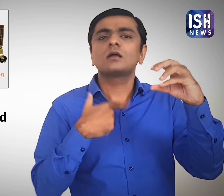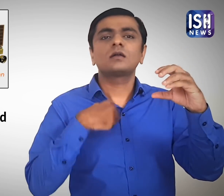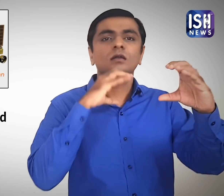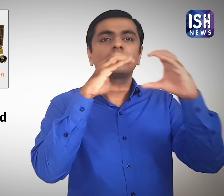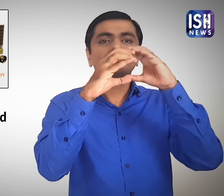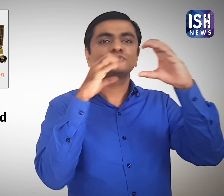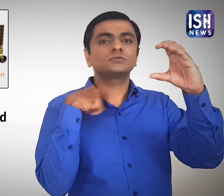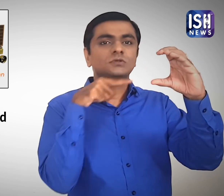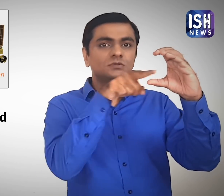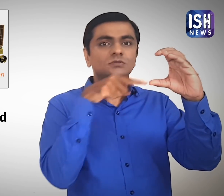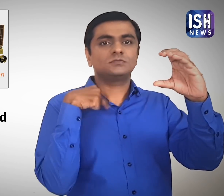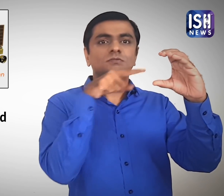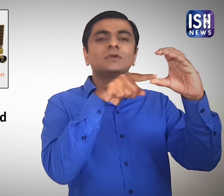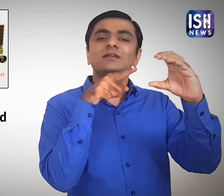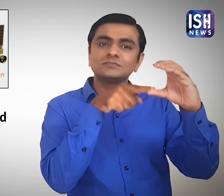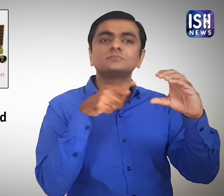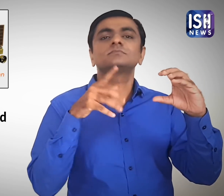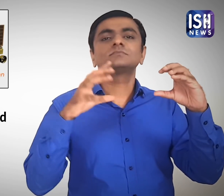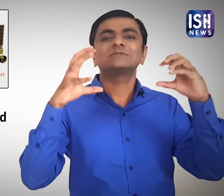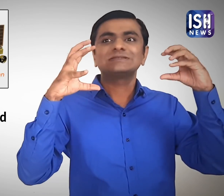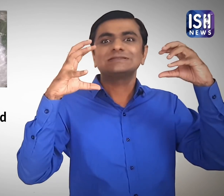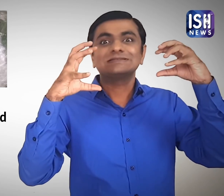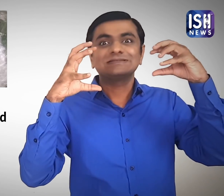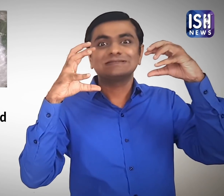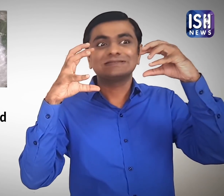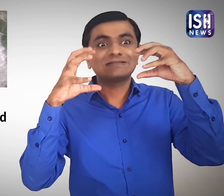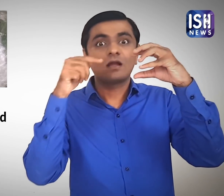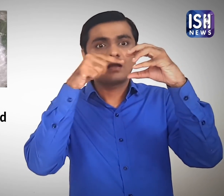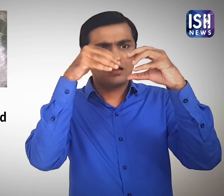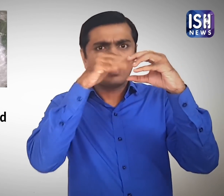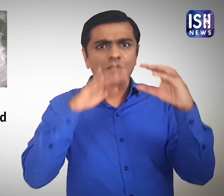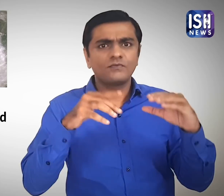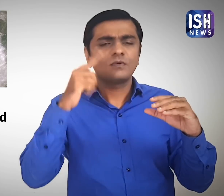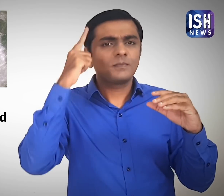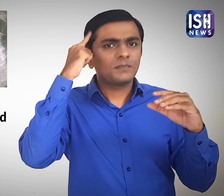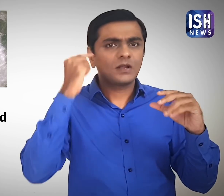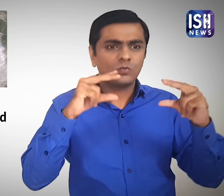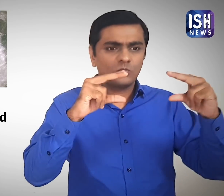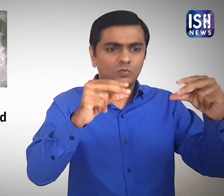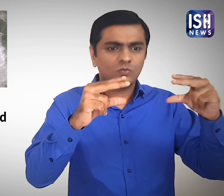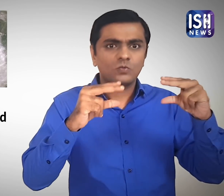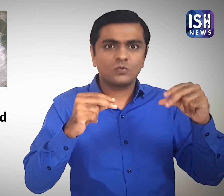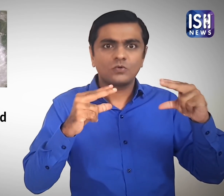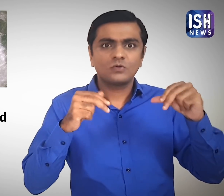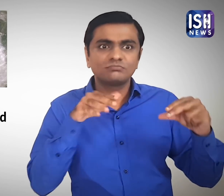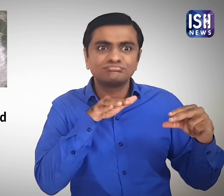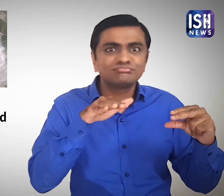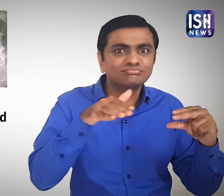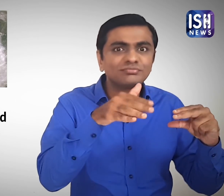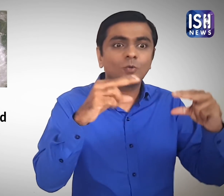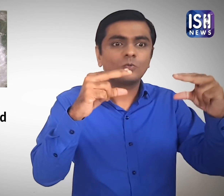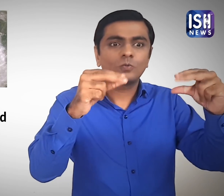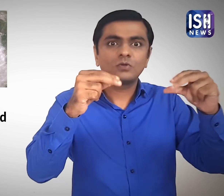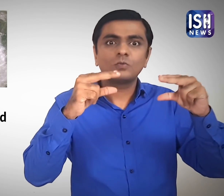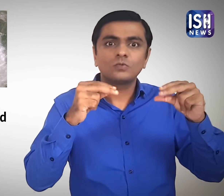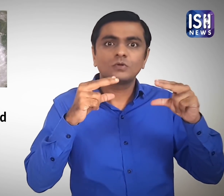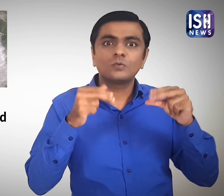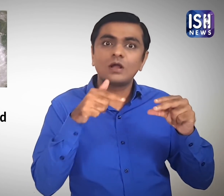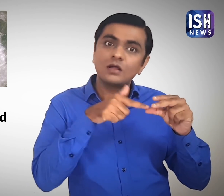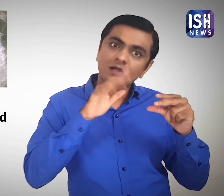The Vikram Lander was in communication with ISRO. The rover, a six-wheeled vehicle was inside the Vikram